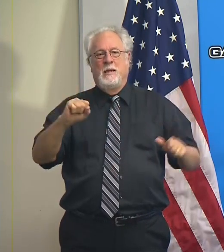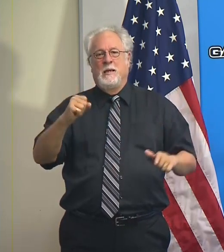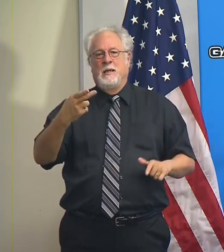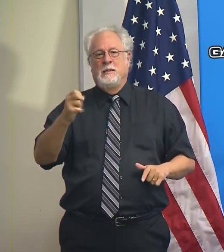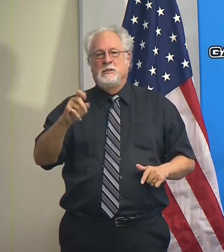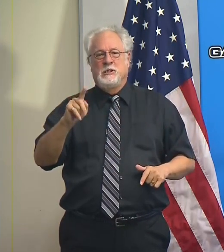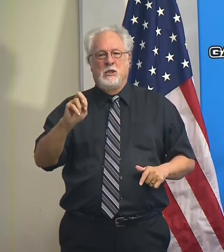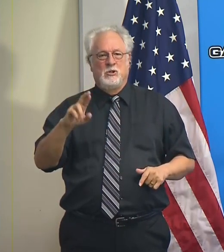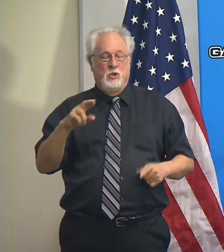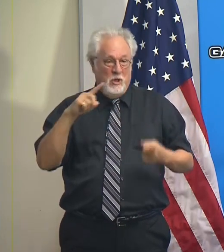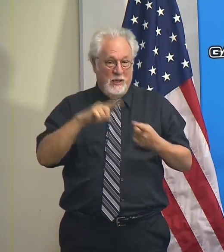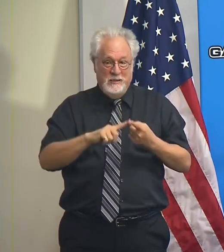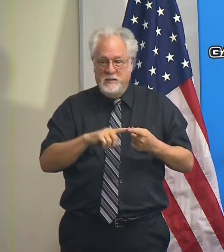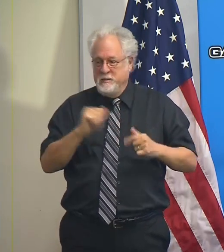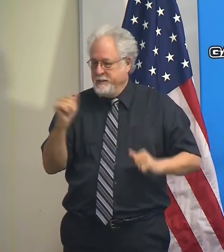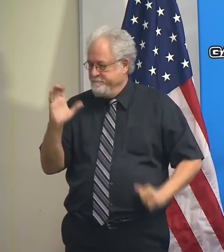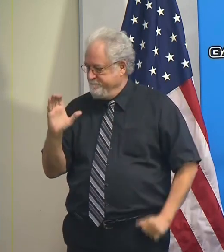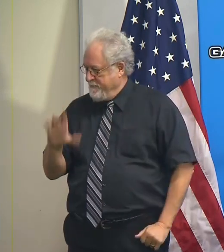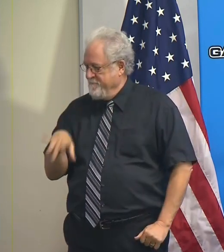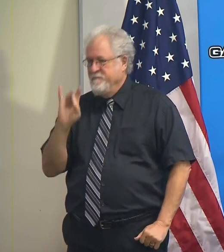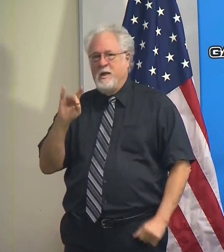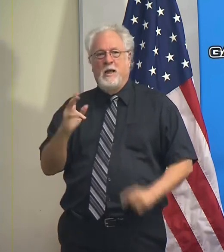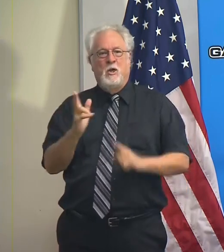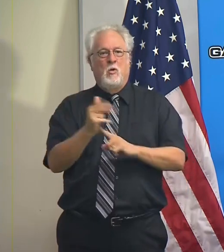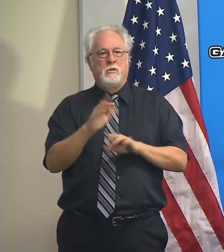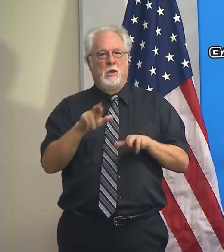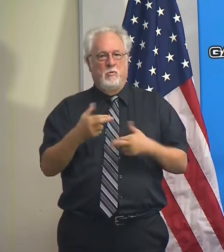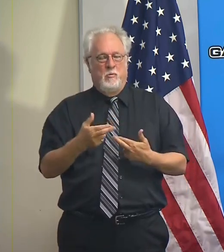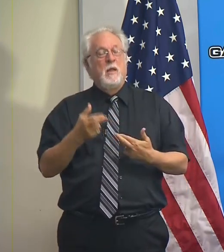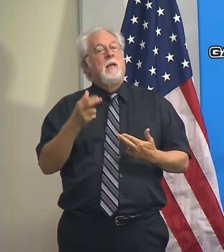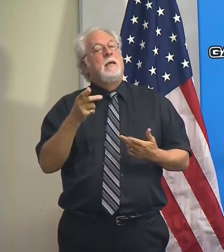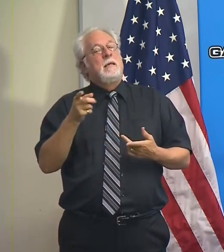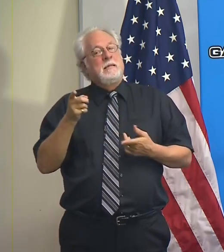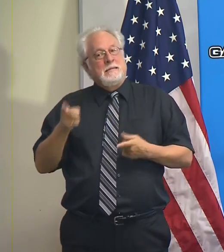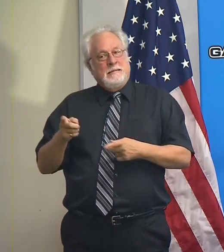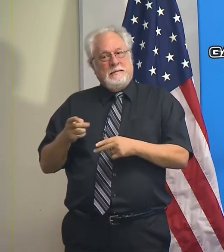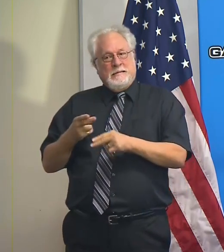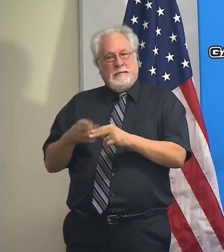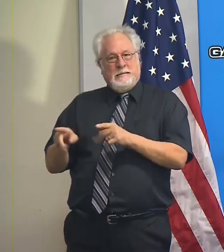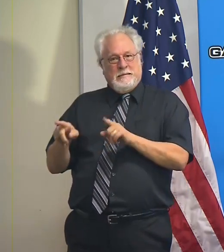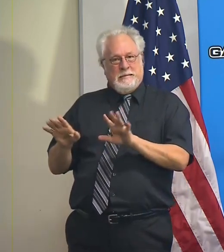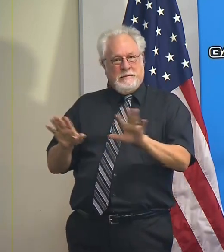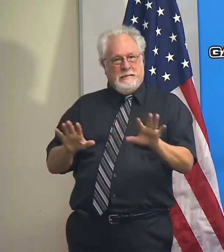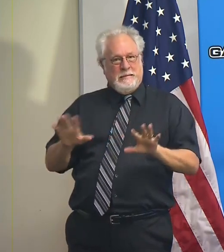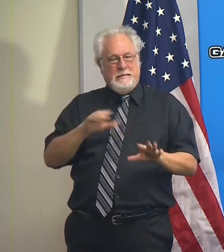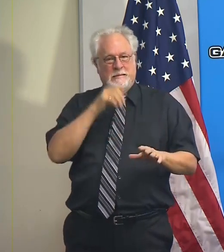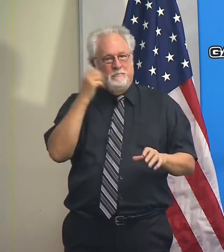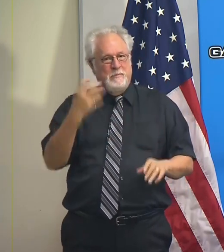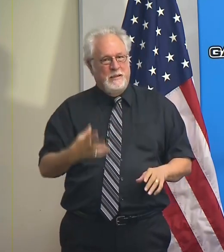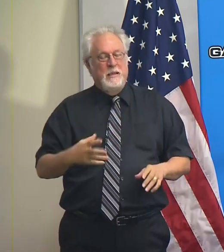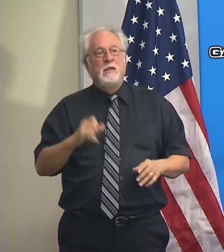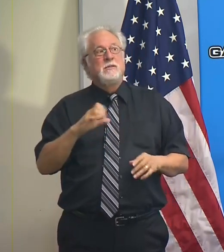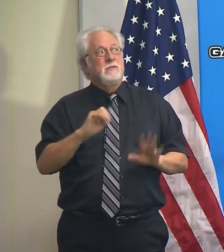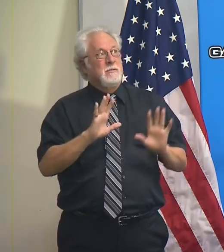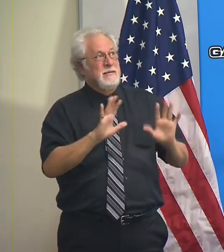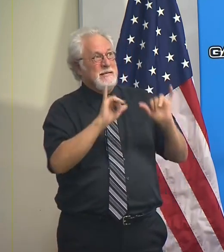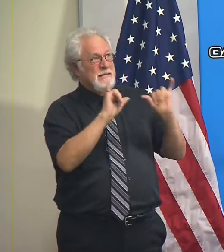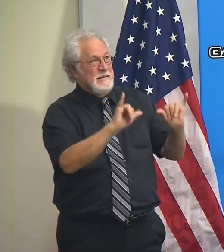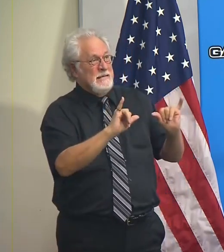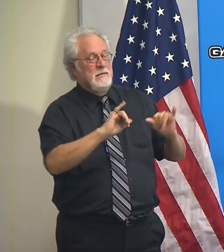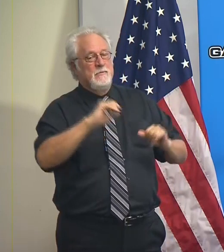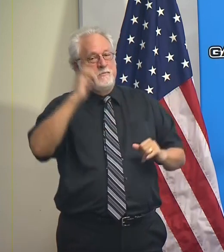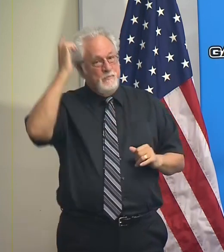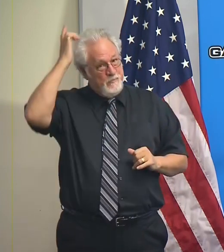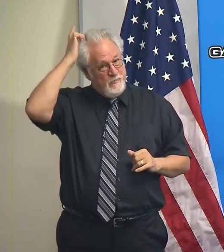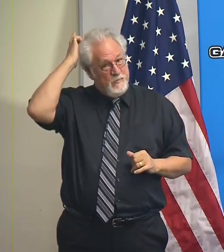until we could locate you a hotel room. And again, those are in short supply now, so we're asking you to stay where